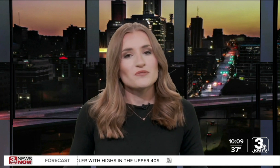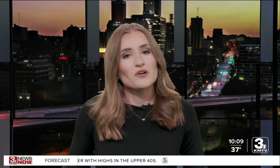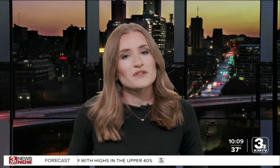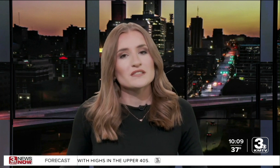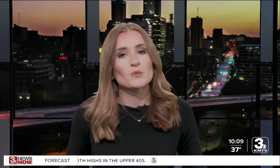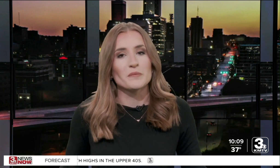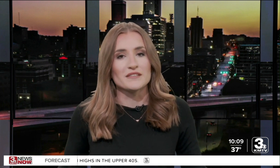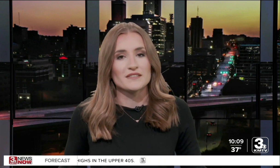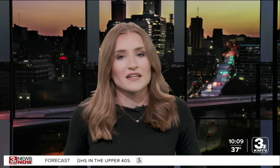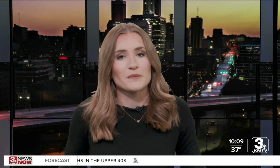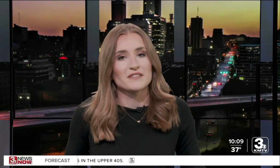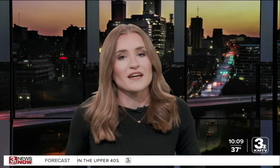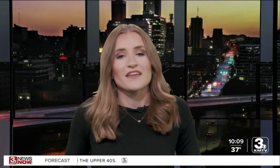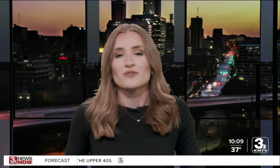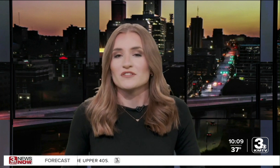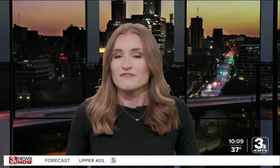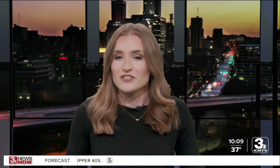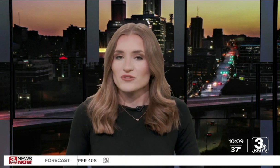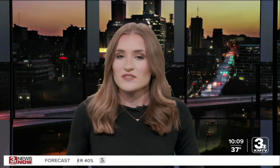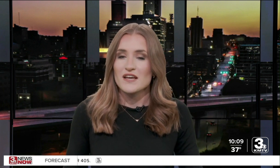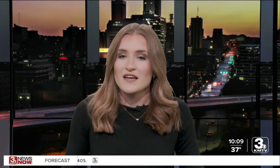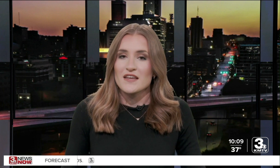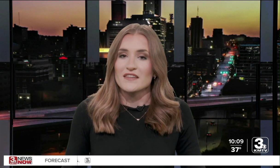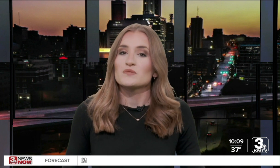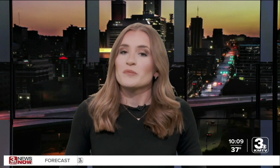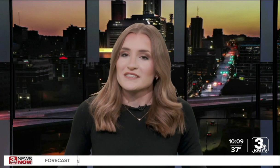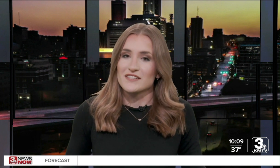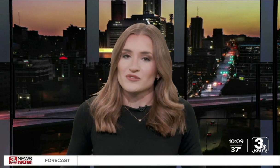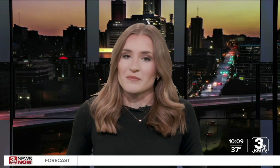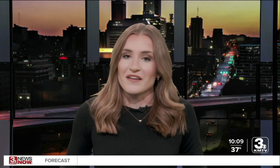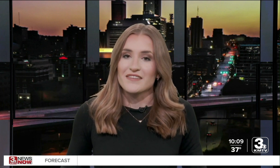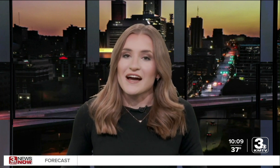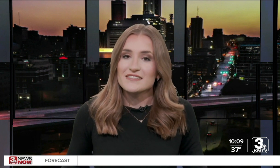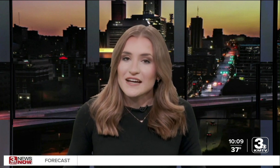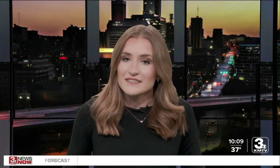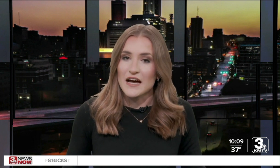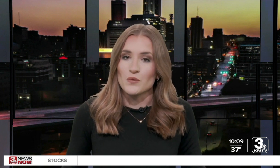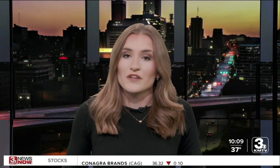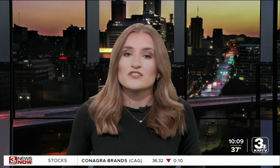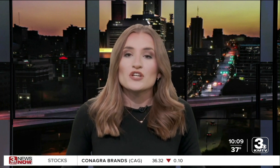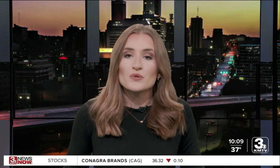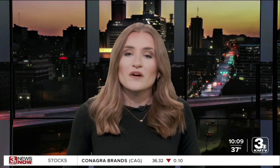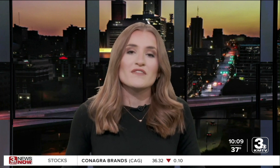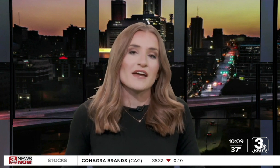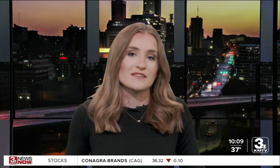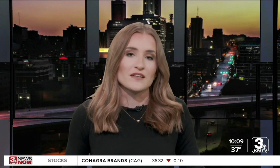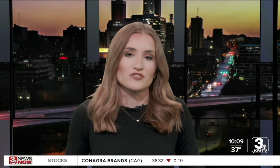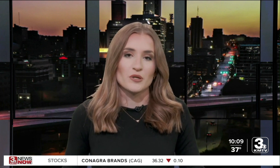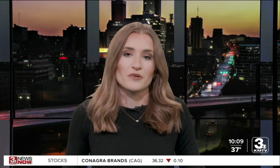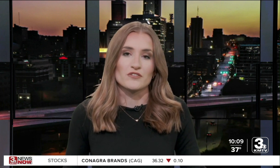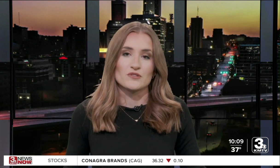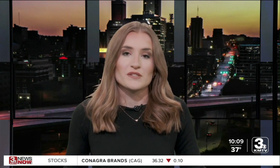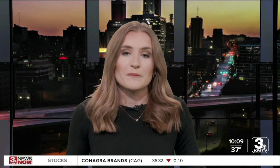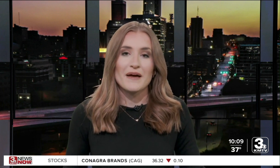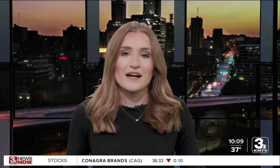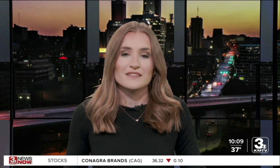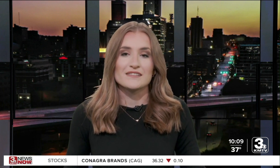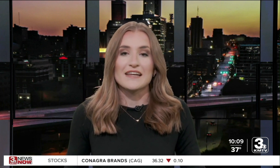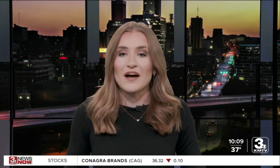did you notice the women standing beside those officials? This women's history month, I sat down with two of the ASL interpreters whose impact is